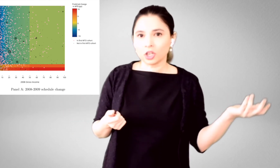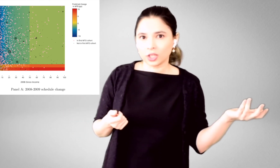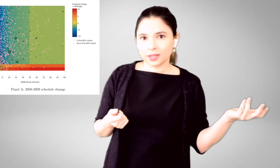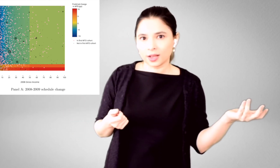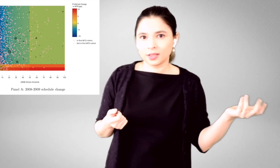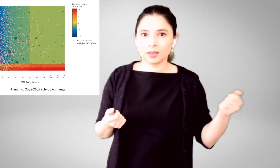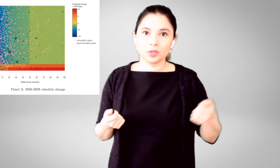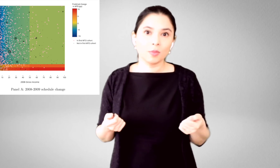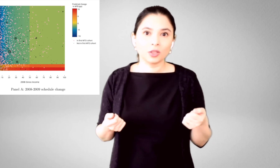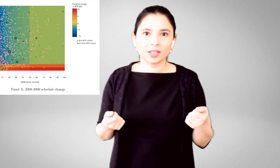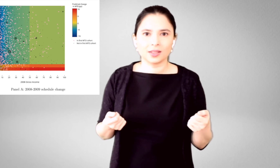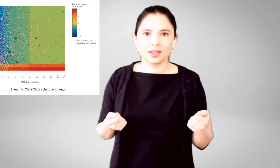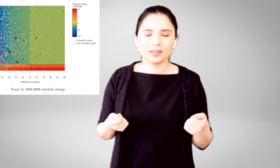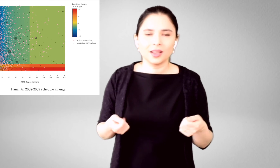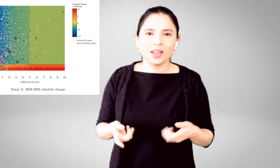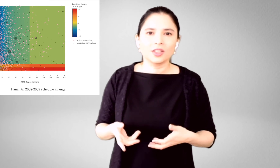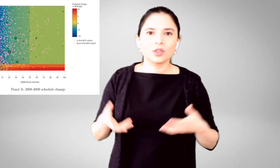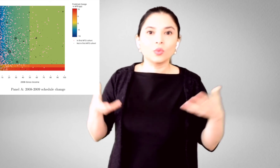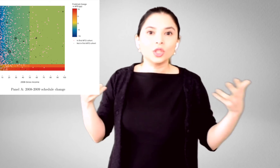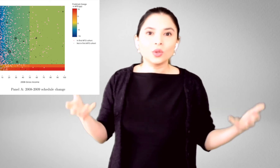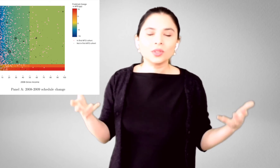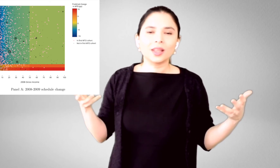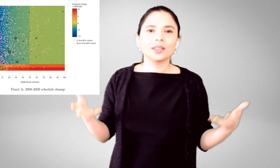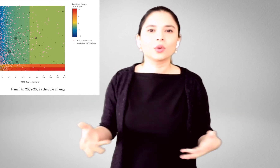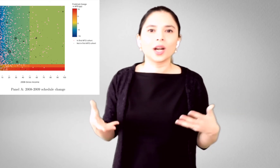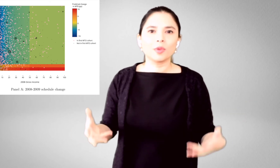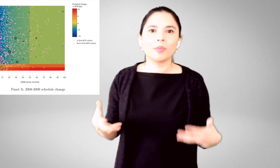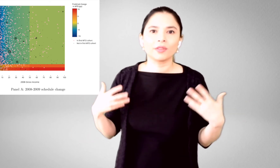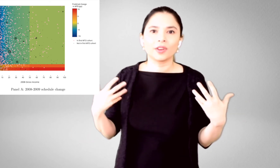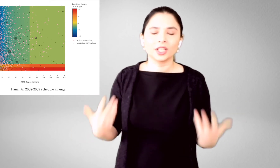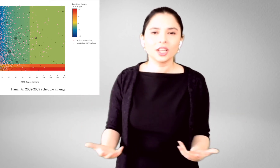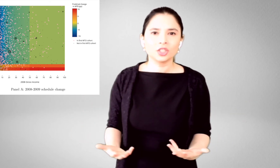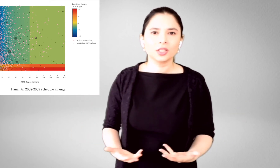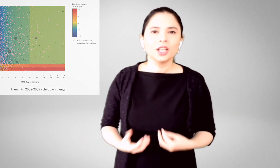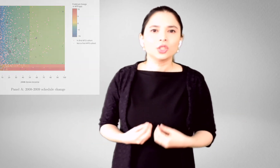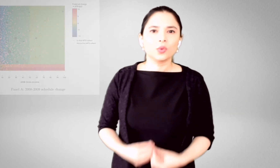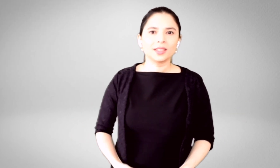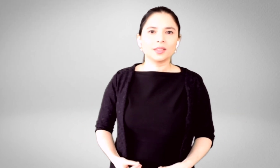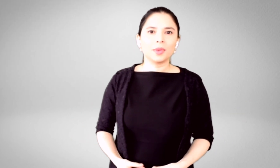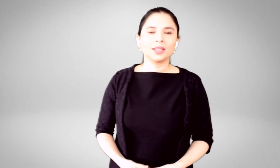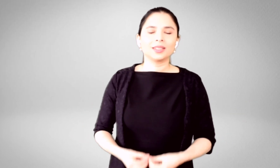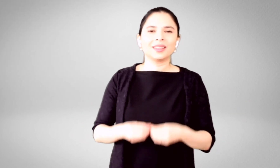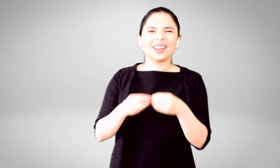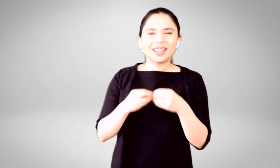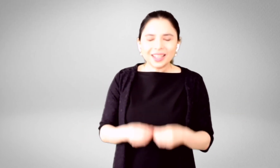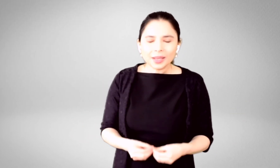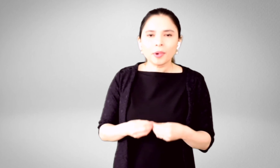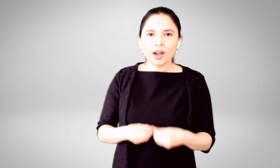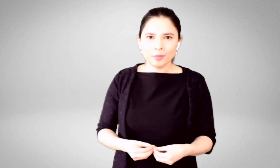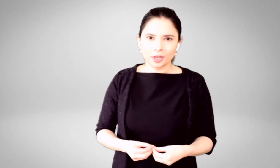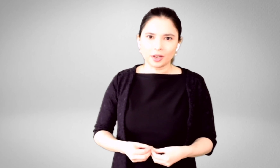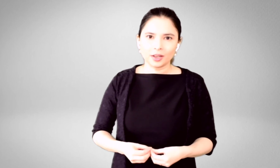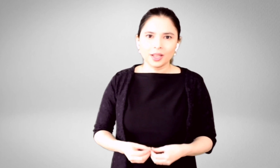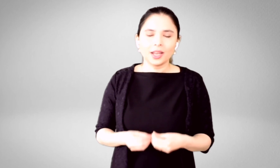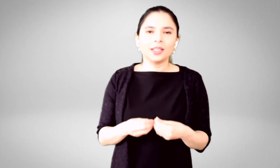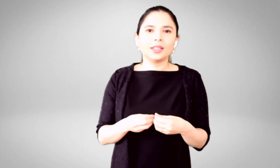large tax cuts, some small tax cuts. And so, we use that incredible amount of variation to estimate the key parameter in